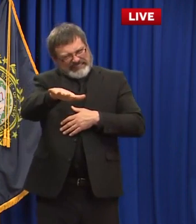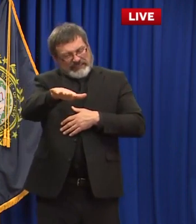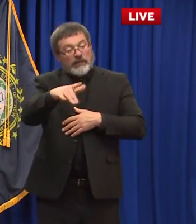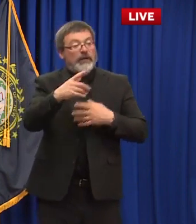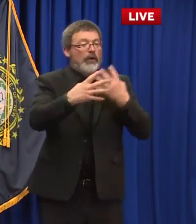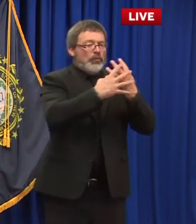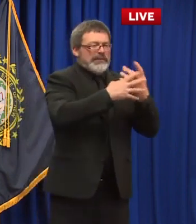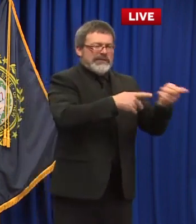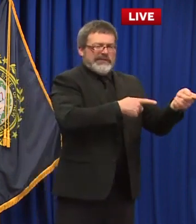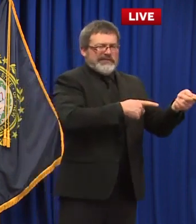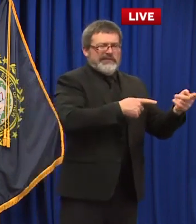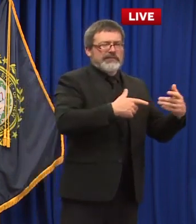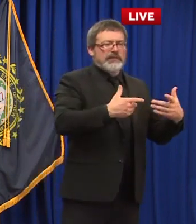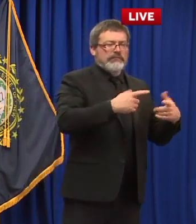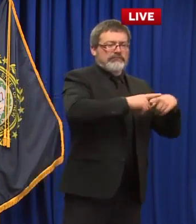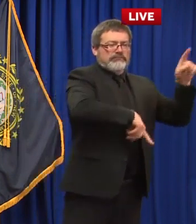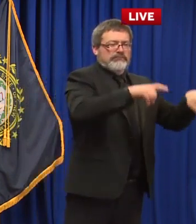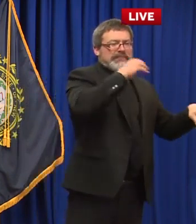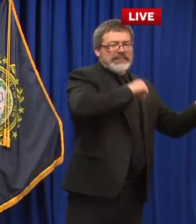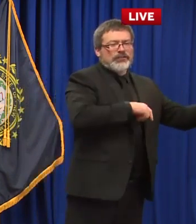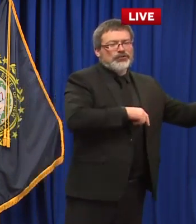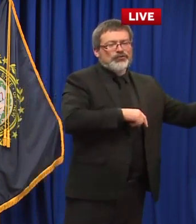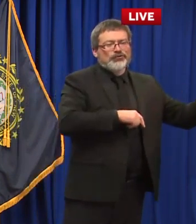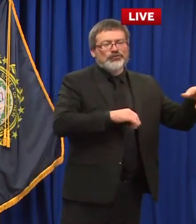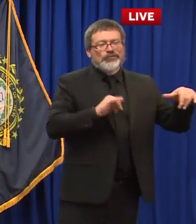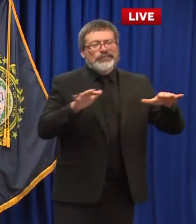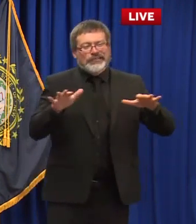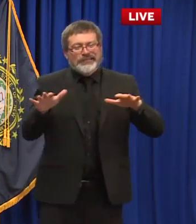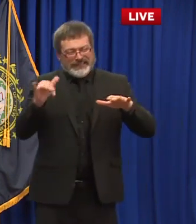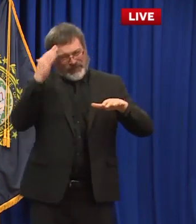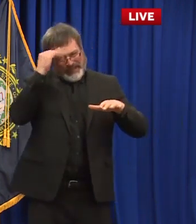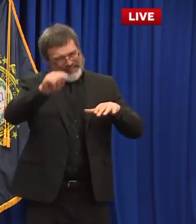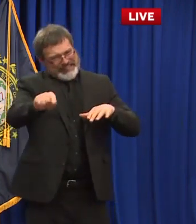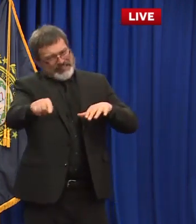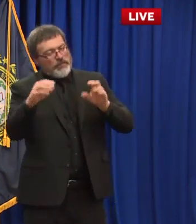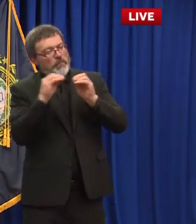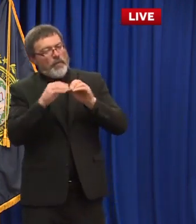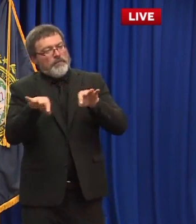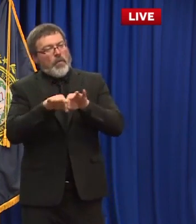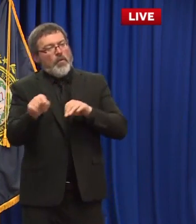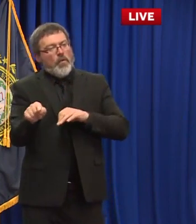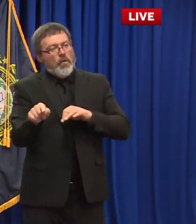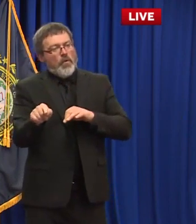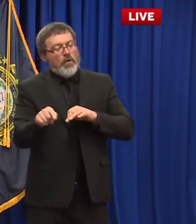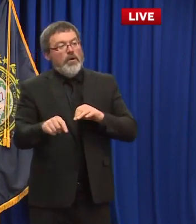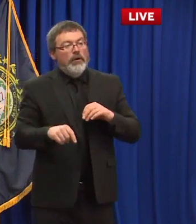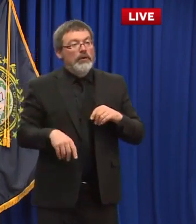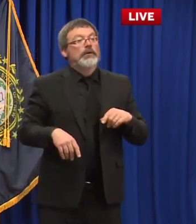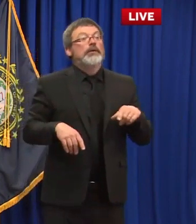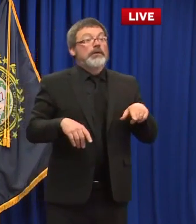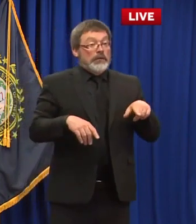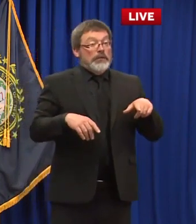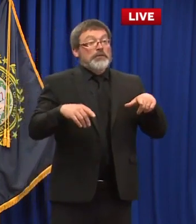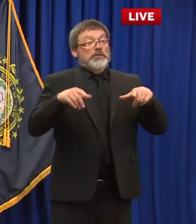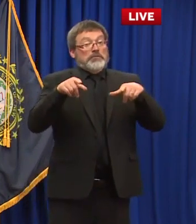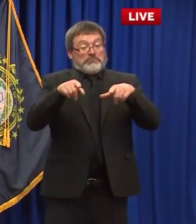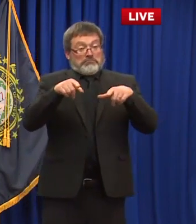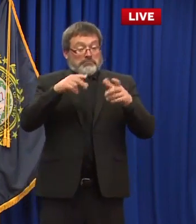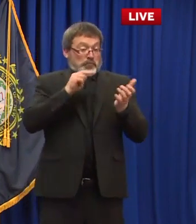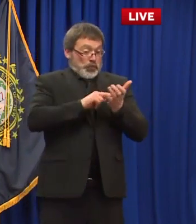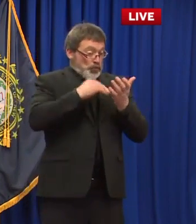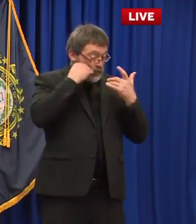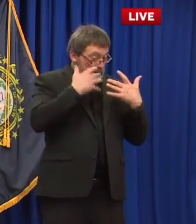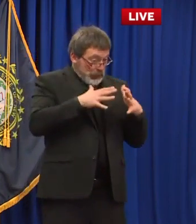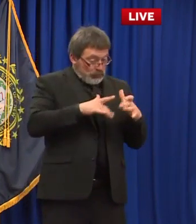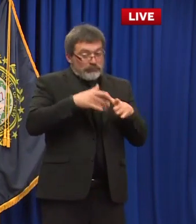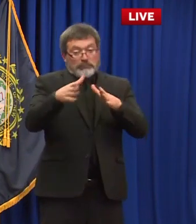homes and assisted living i would not rule out additional surveillance programs after assisted living if if covid continues